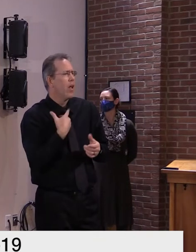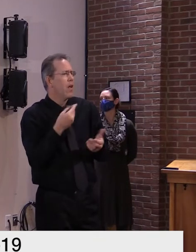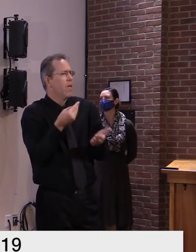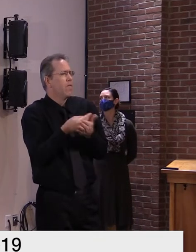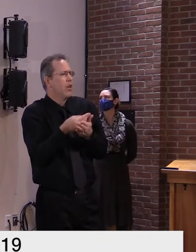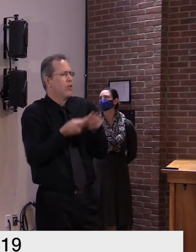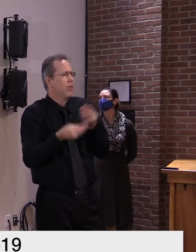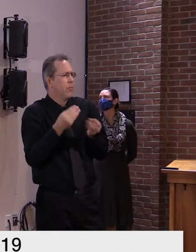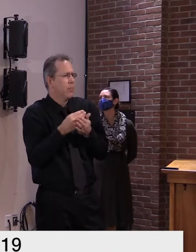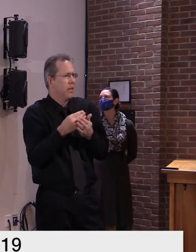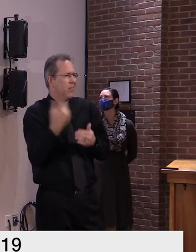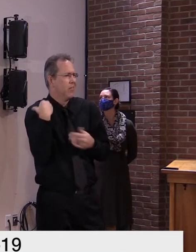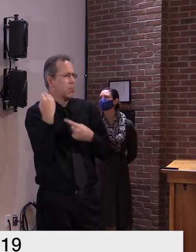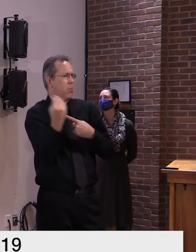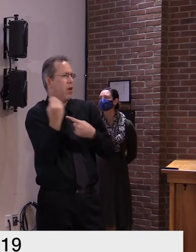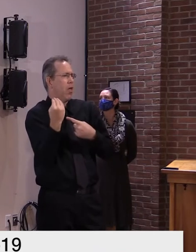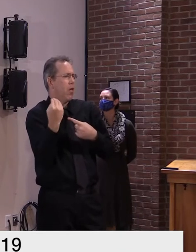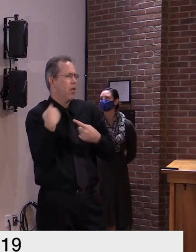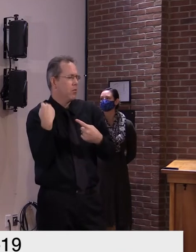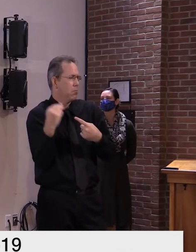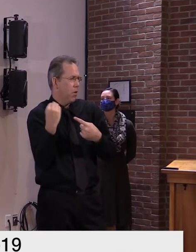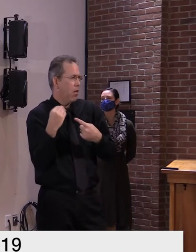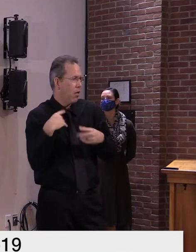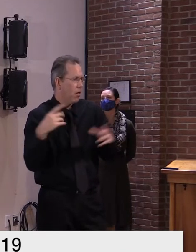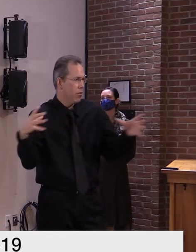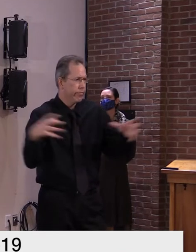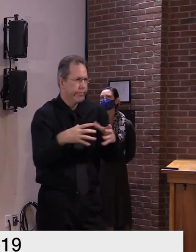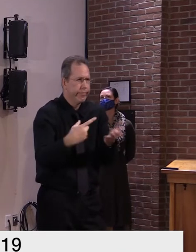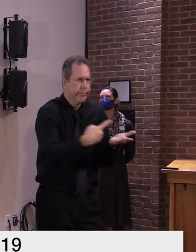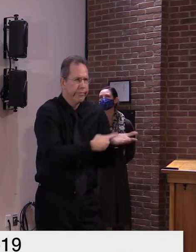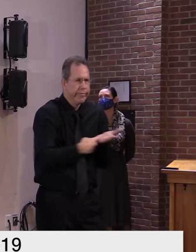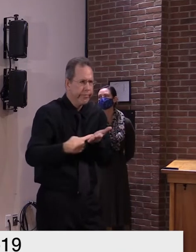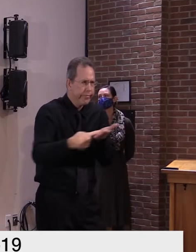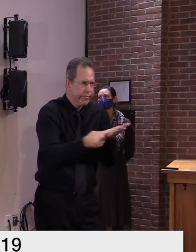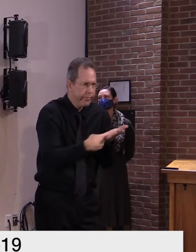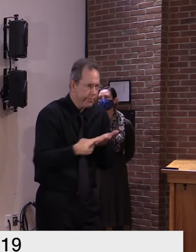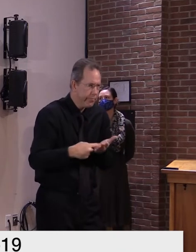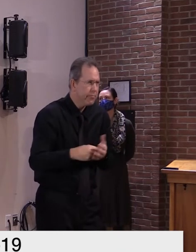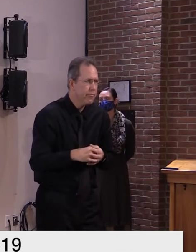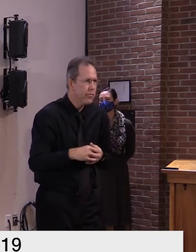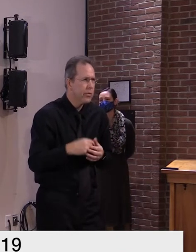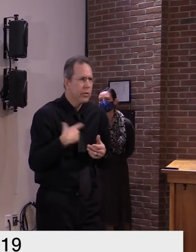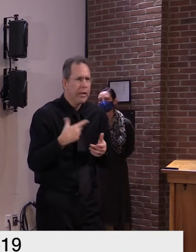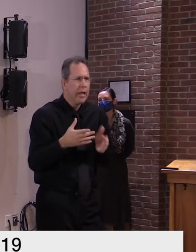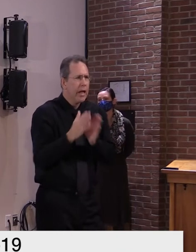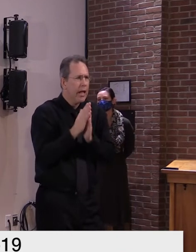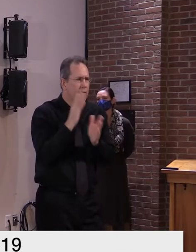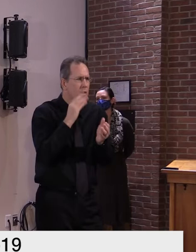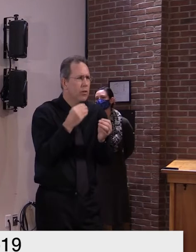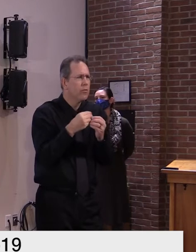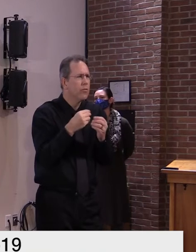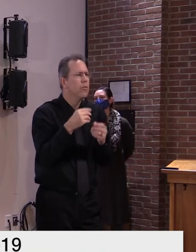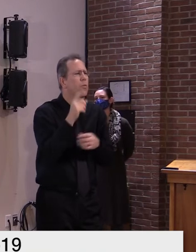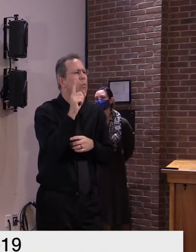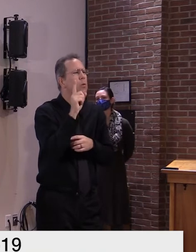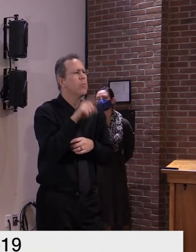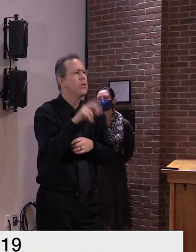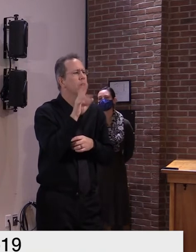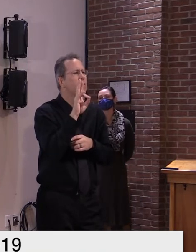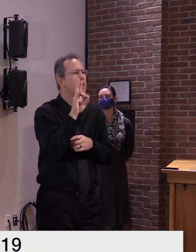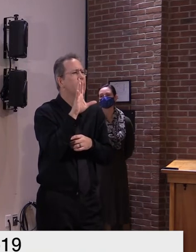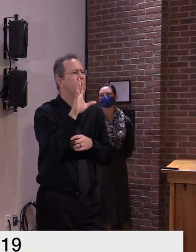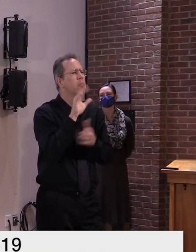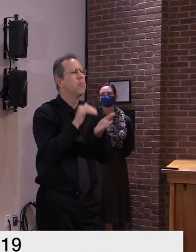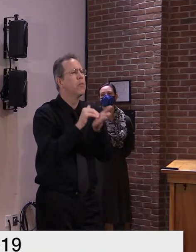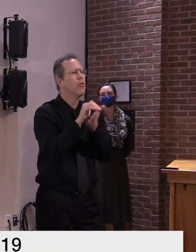um parked it was sometime earlier this week uh and asked for an additional uh 1.75 million to go to the